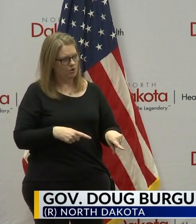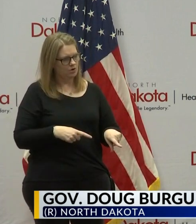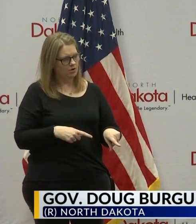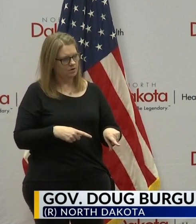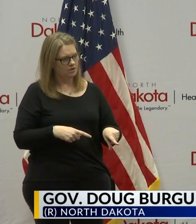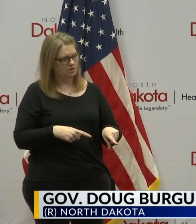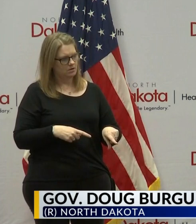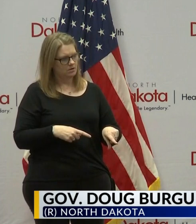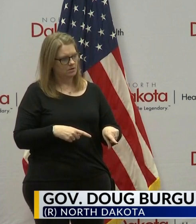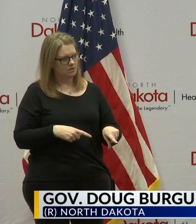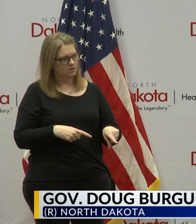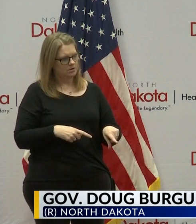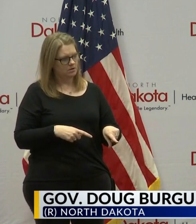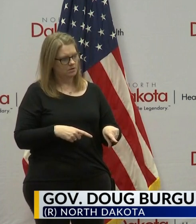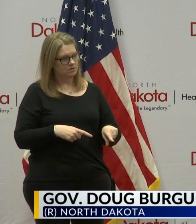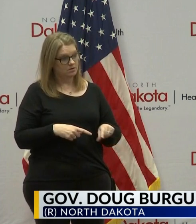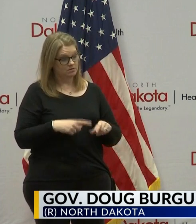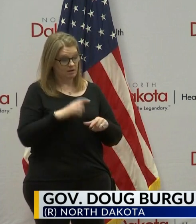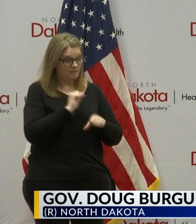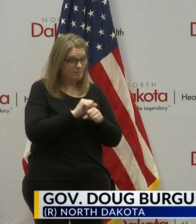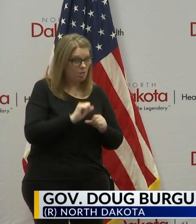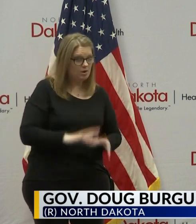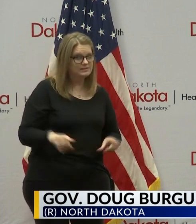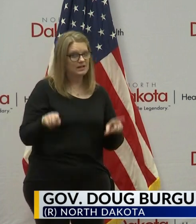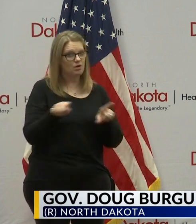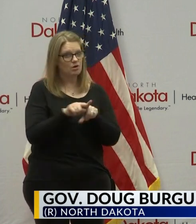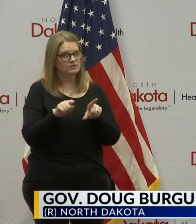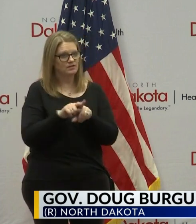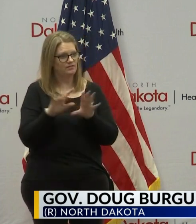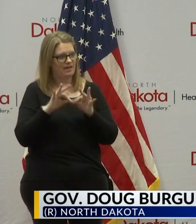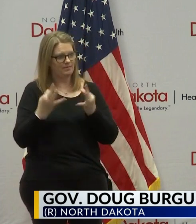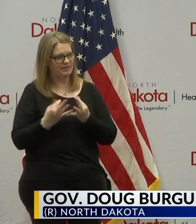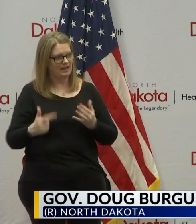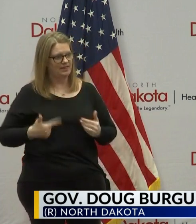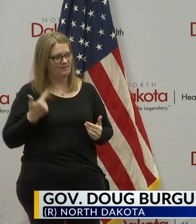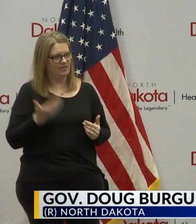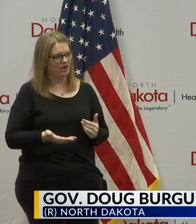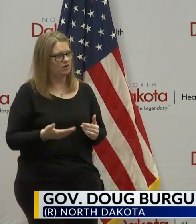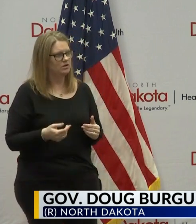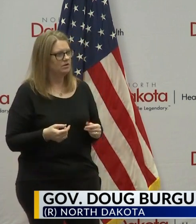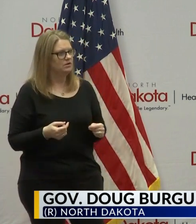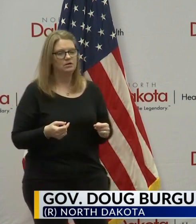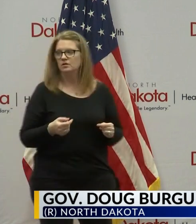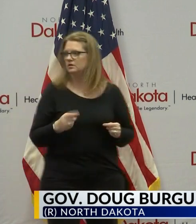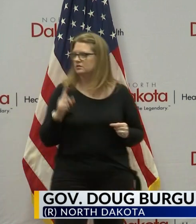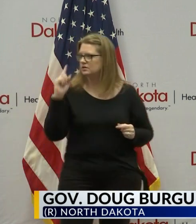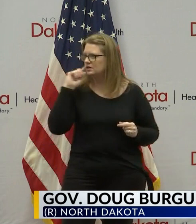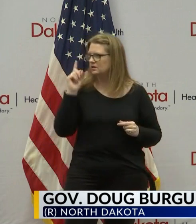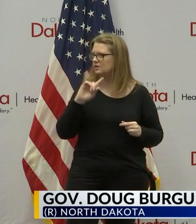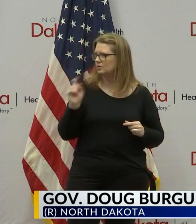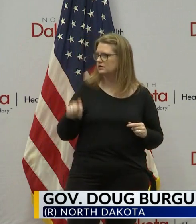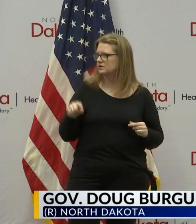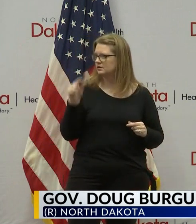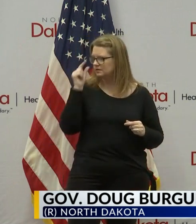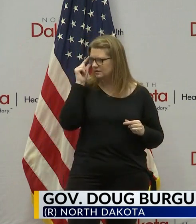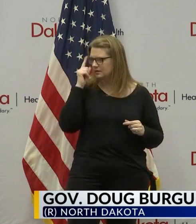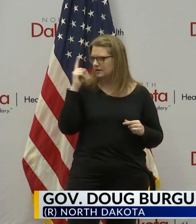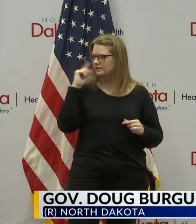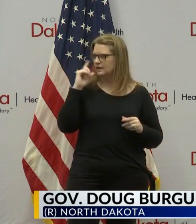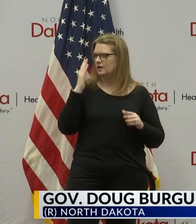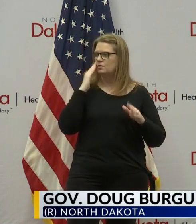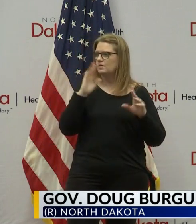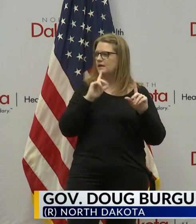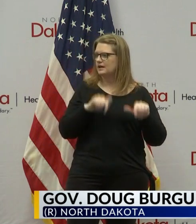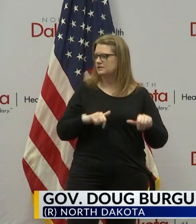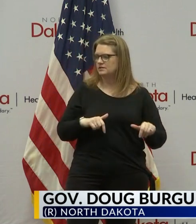people who live with them, whether they're family or just a roommate, something like that. I, could you hear the question, Mylan? I think I know the answer,